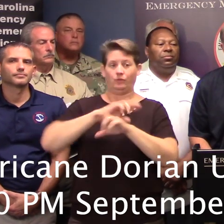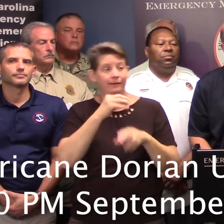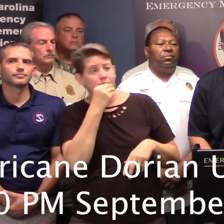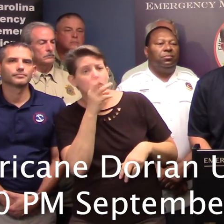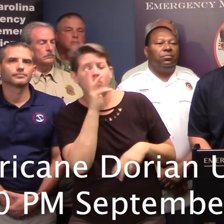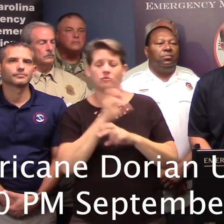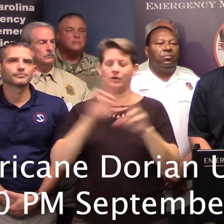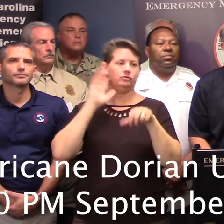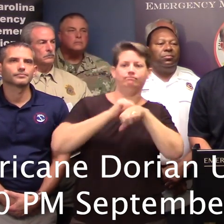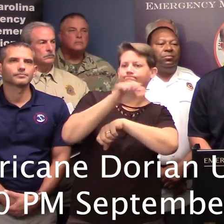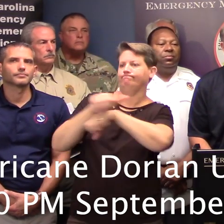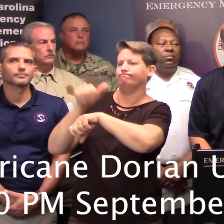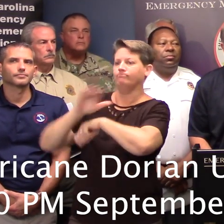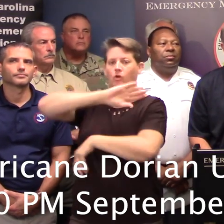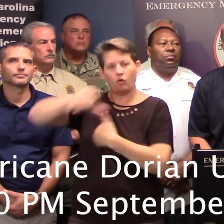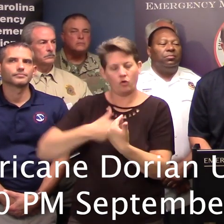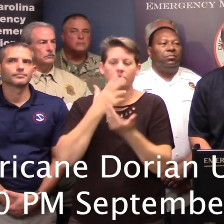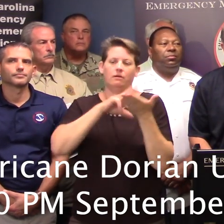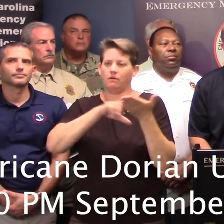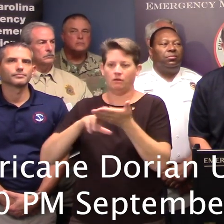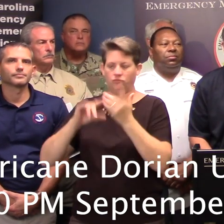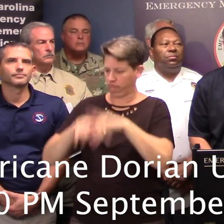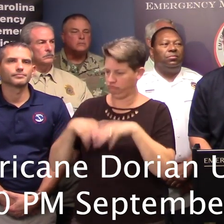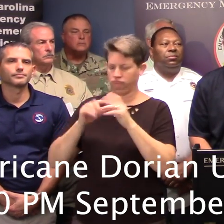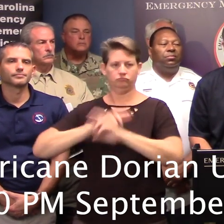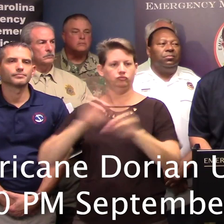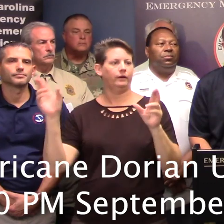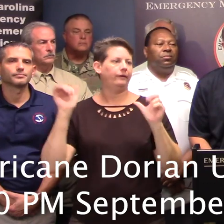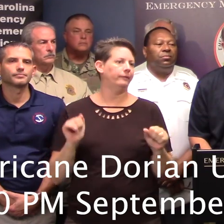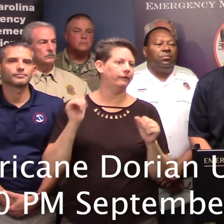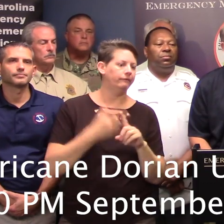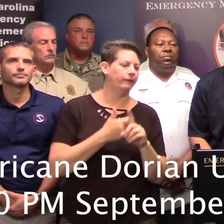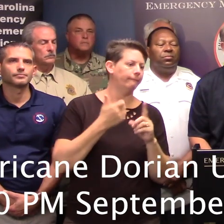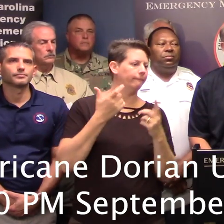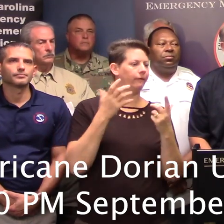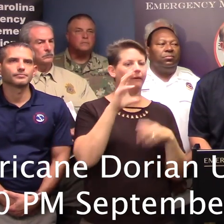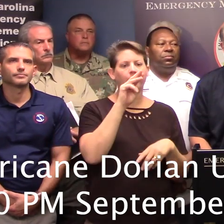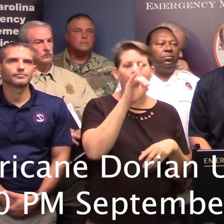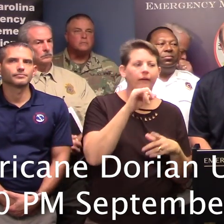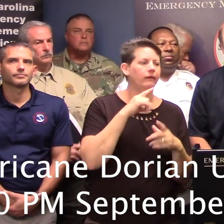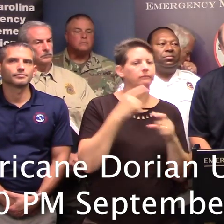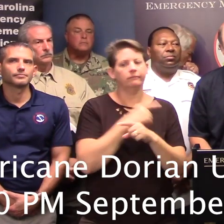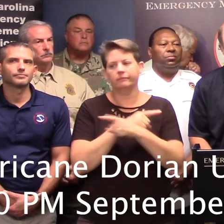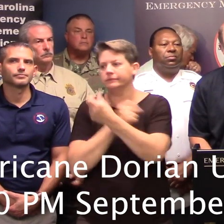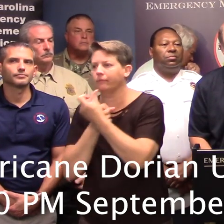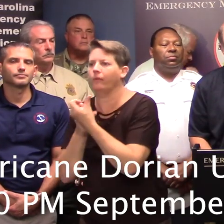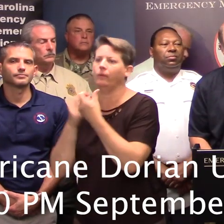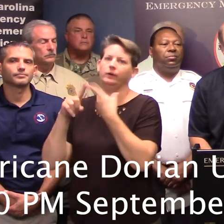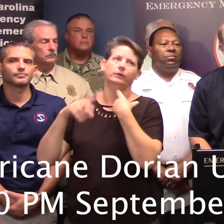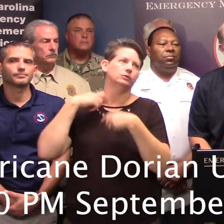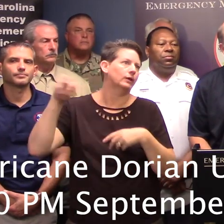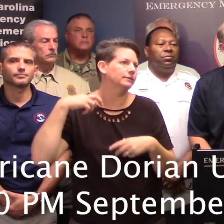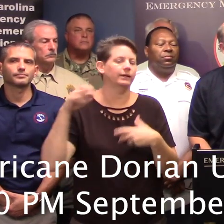required. All our logistics contracts have been activated, ranging from commodities to general logistical support to